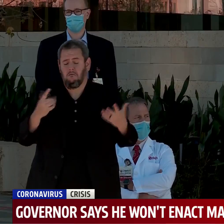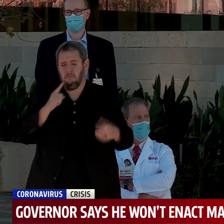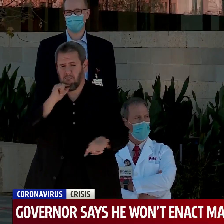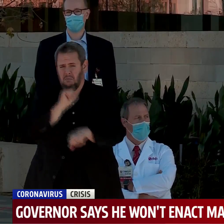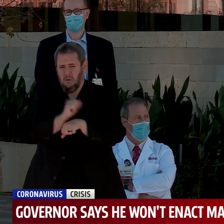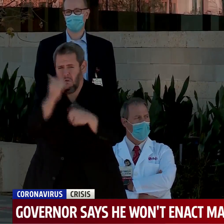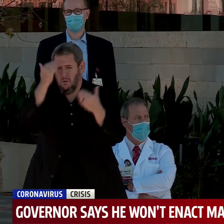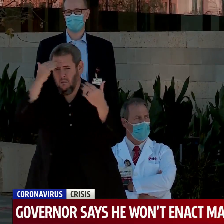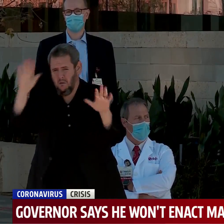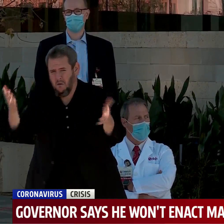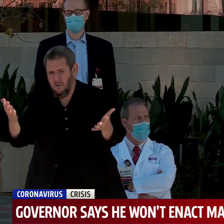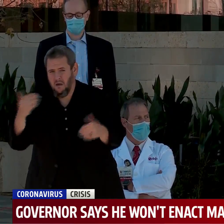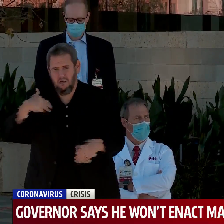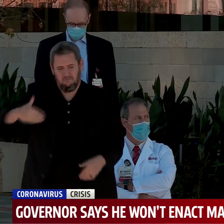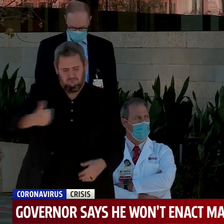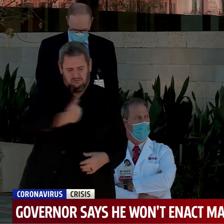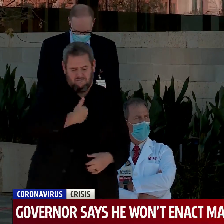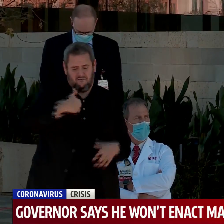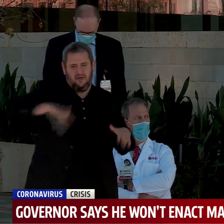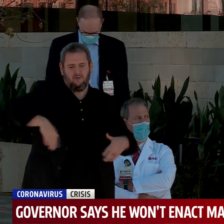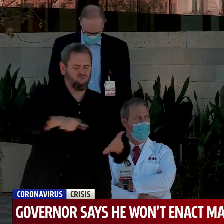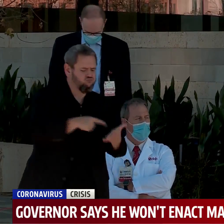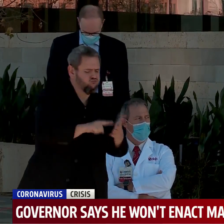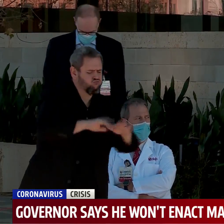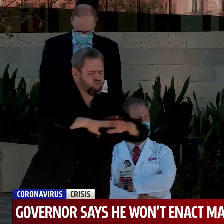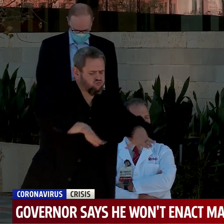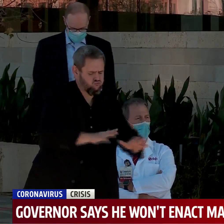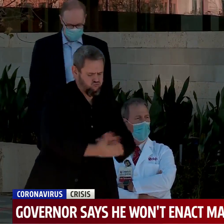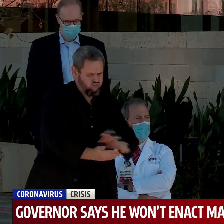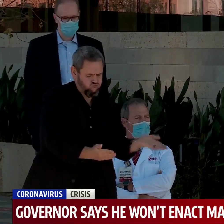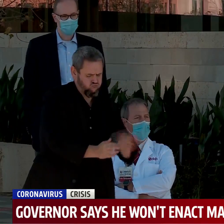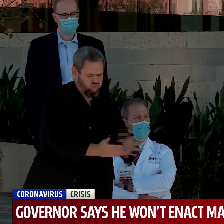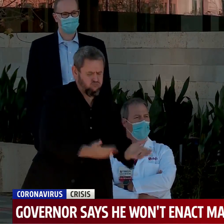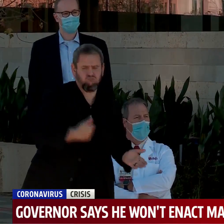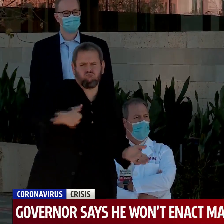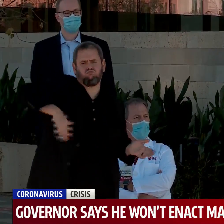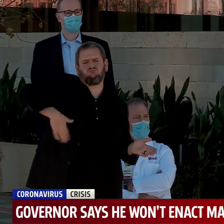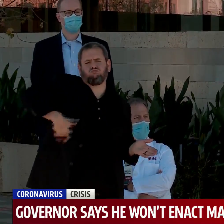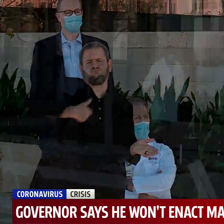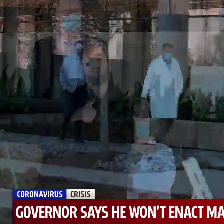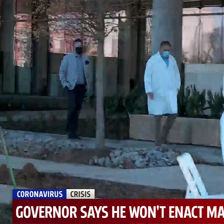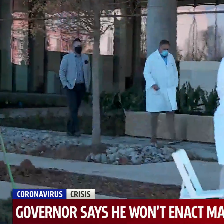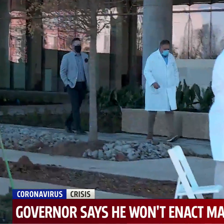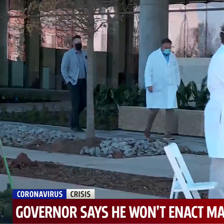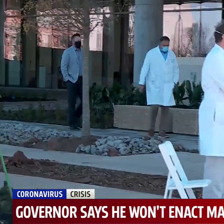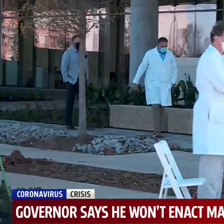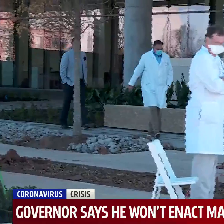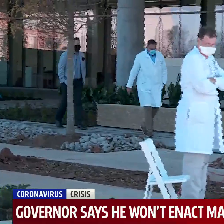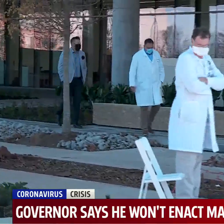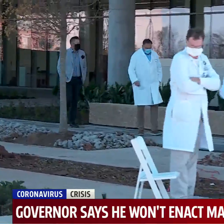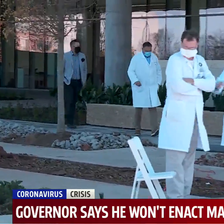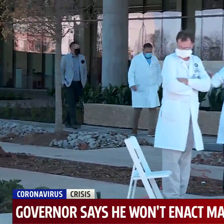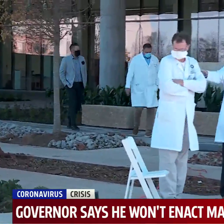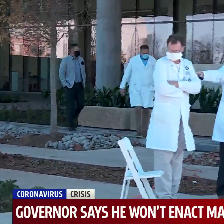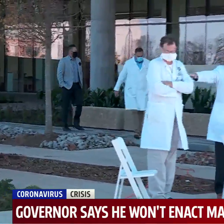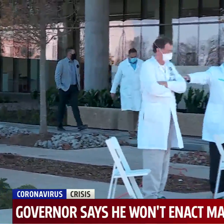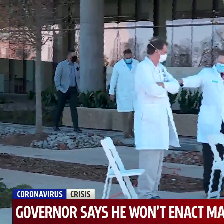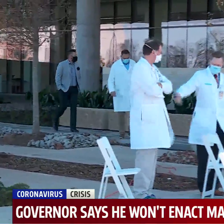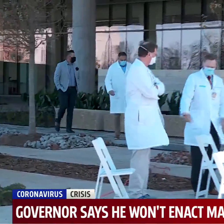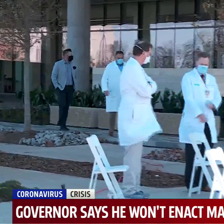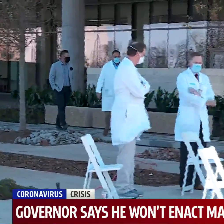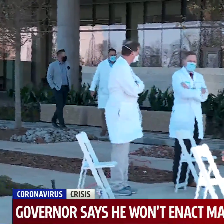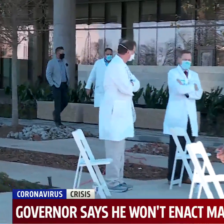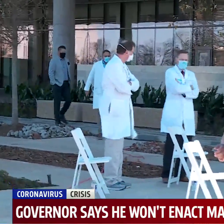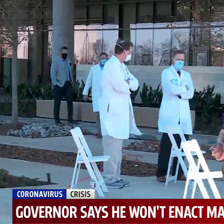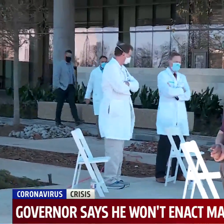effort like this will not have been seen by anyone in the state so far. All involved talking about the importance of wearing masks, but the